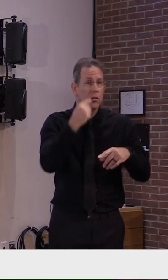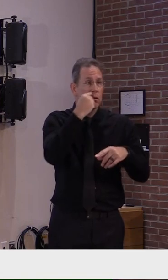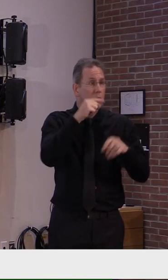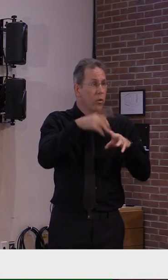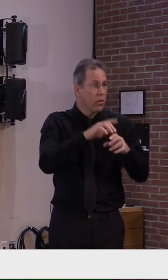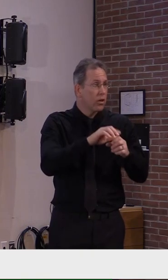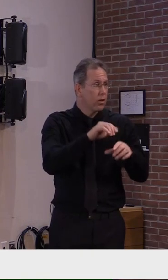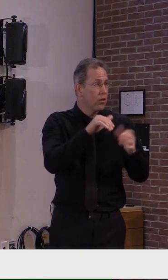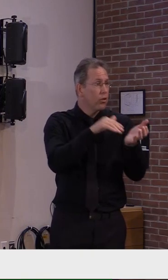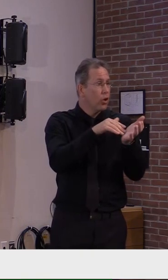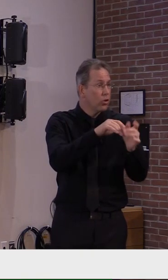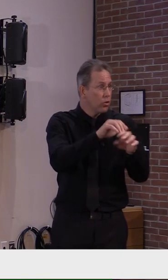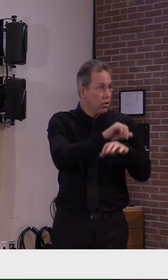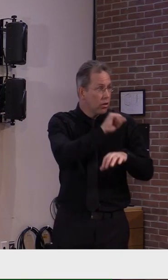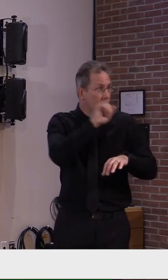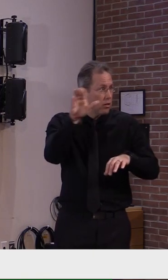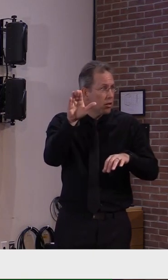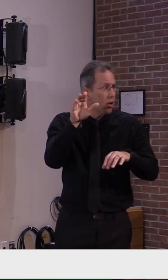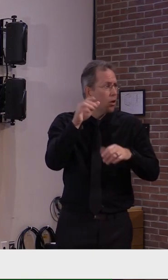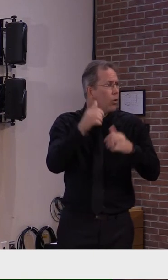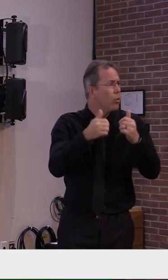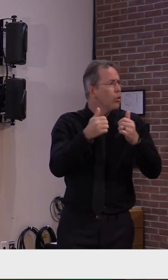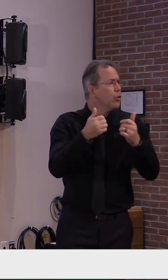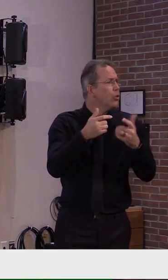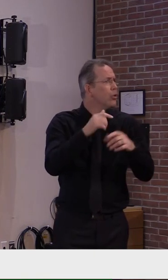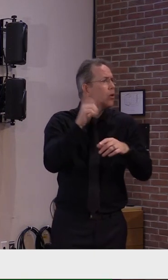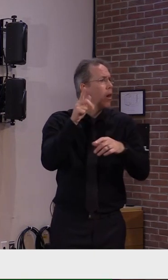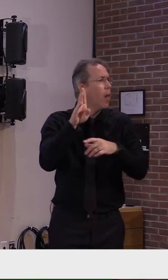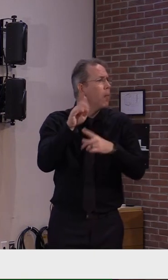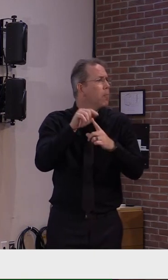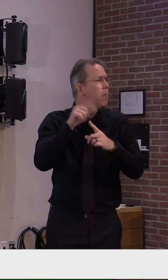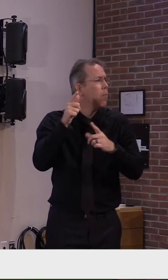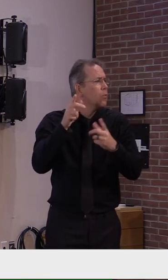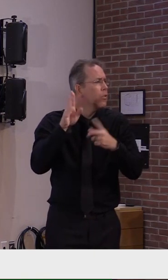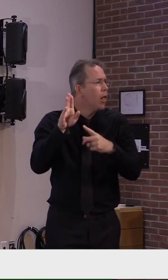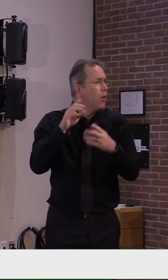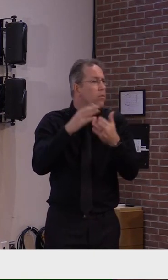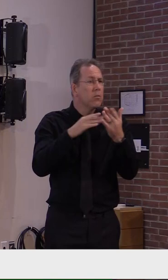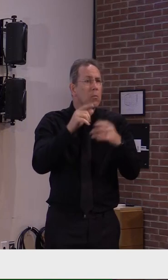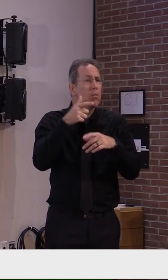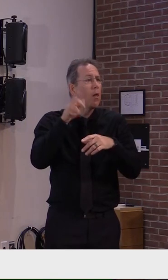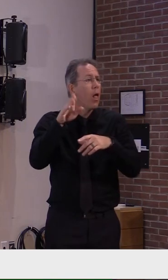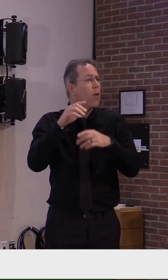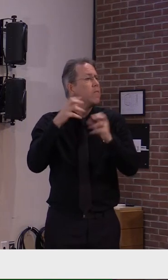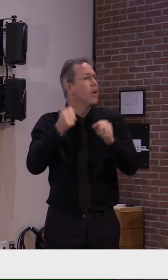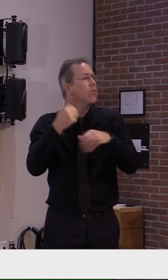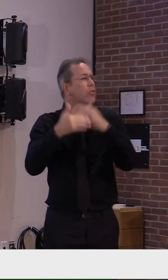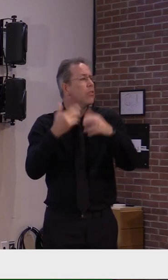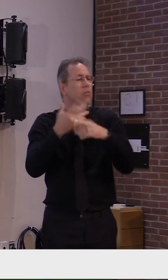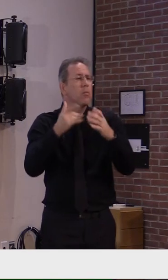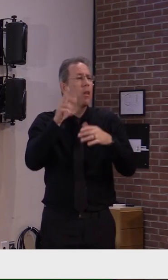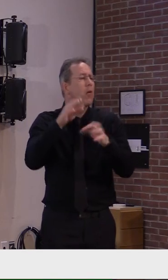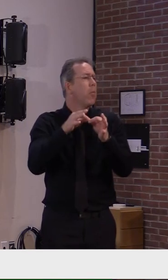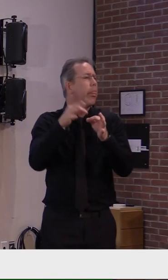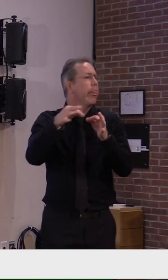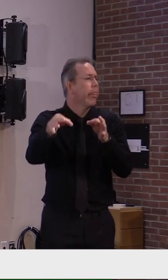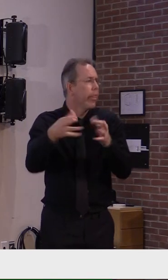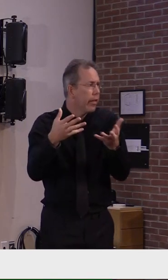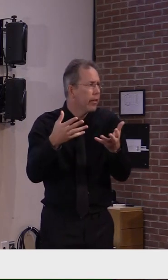because I think we need to really sort of hone in on this, and that's why we're increasing our testing so